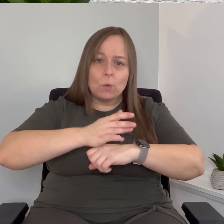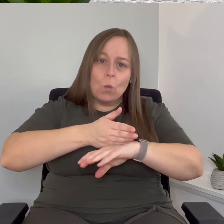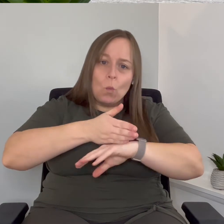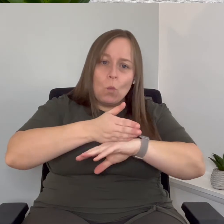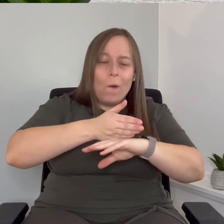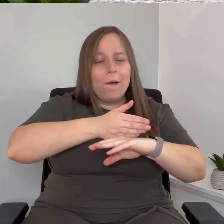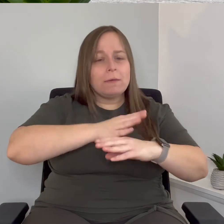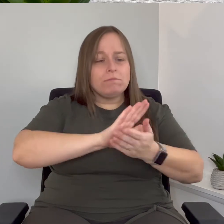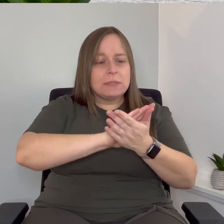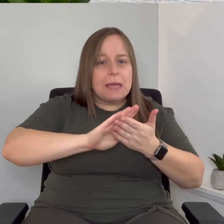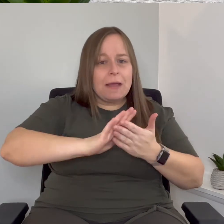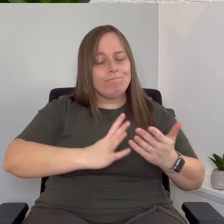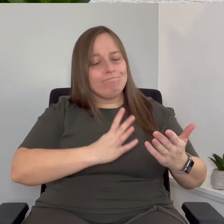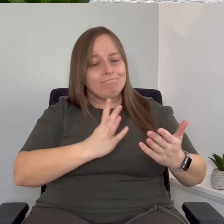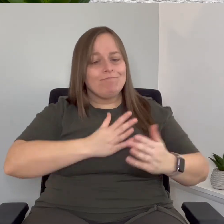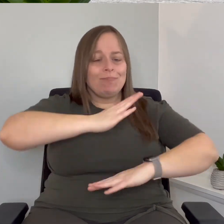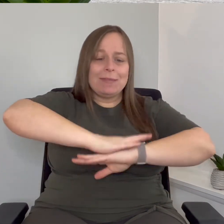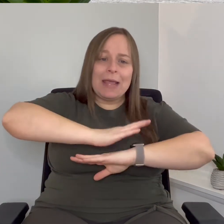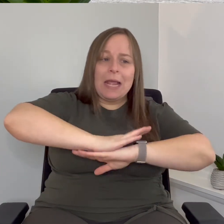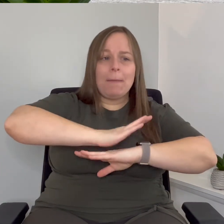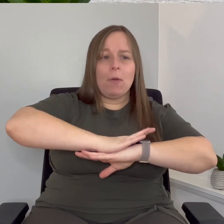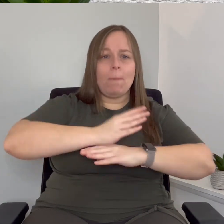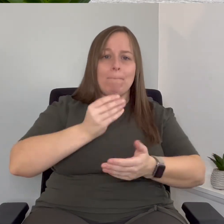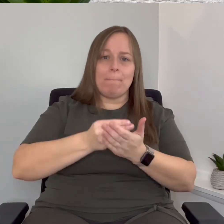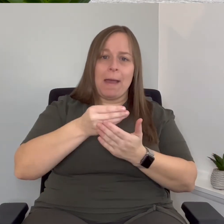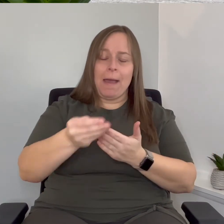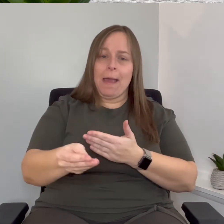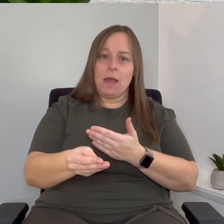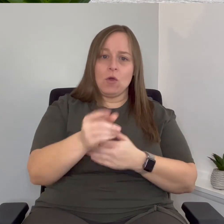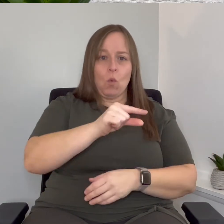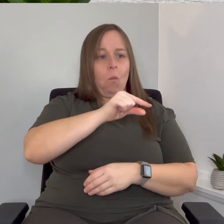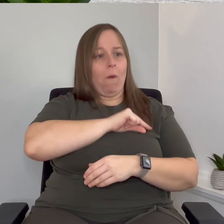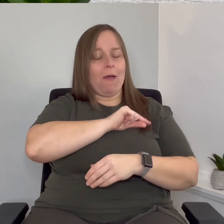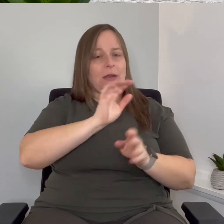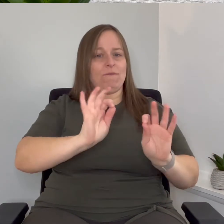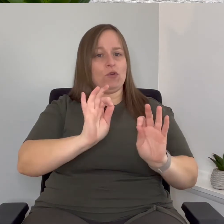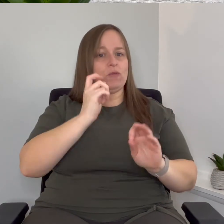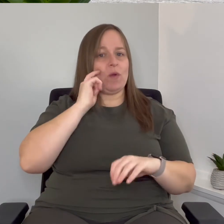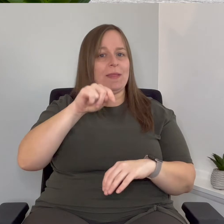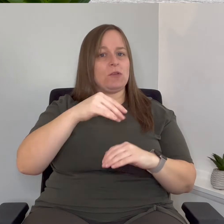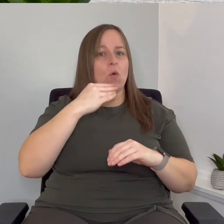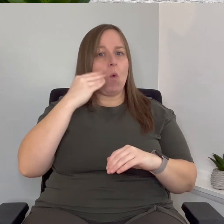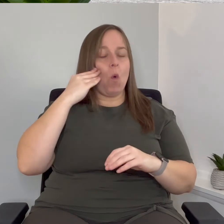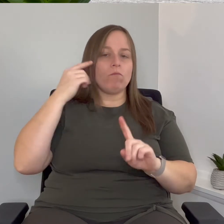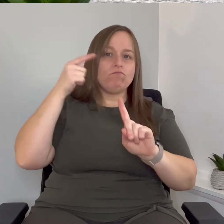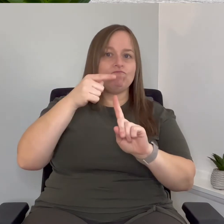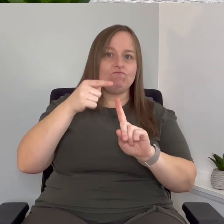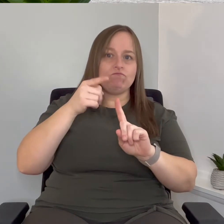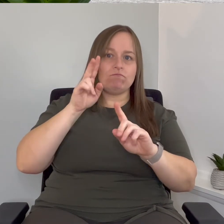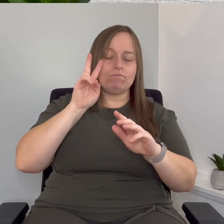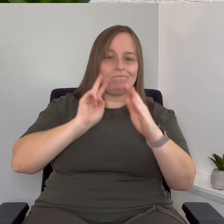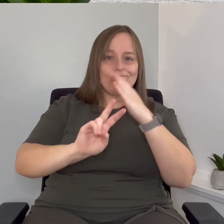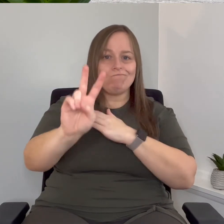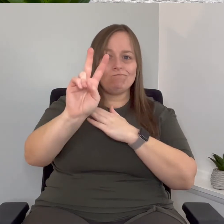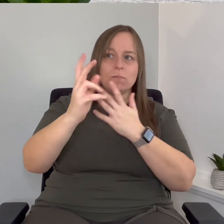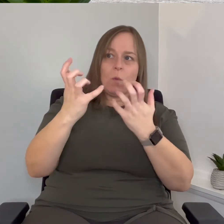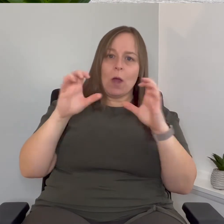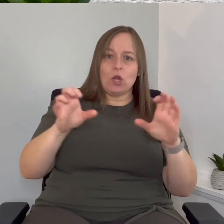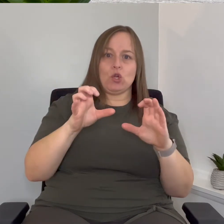table and you know buying quality furniture for this home that's what we really wanted to set out doing and this is you know